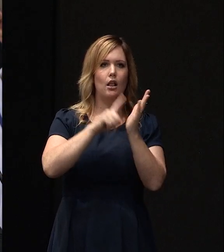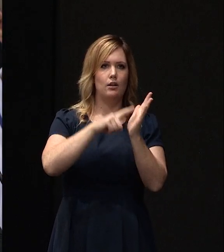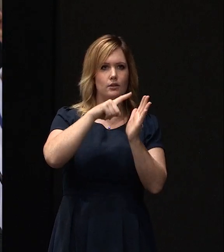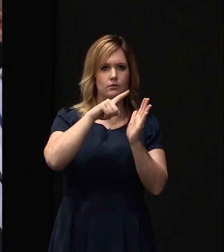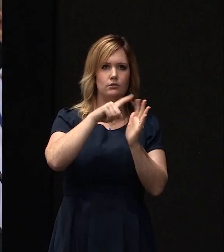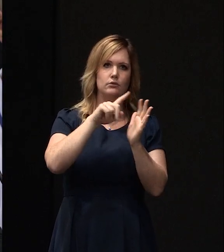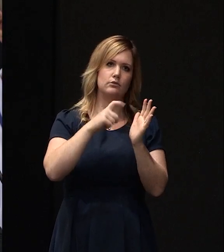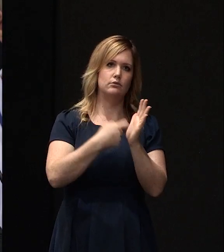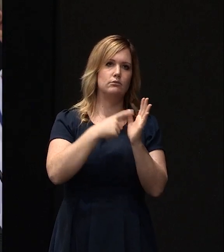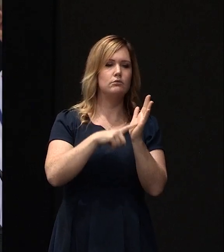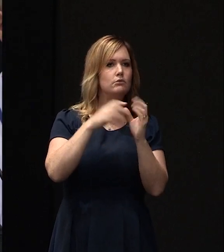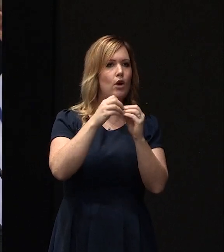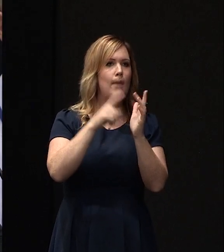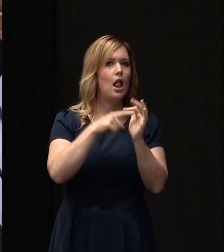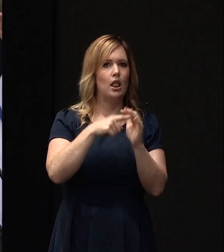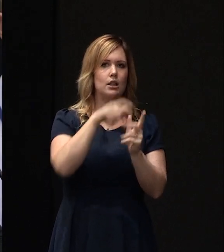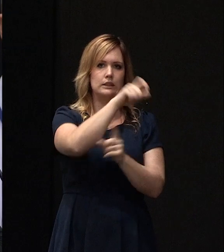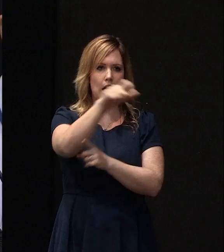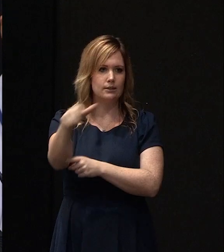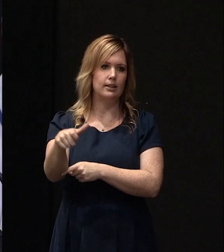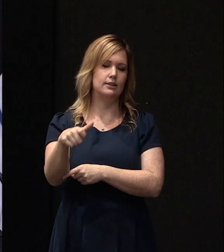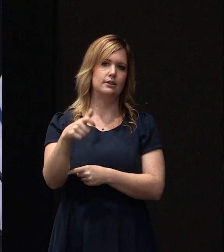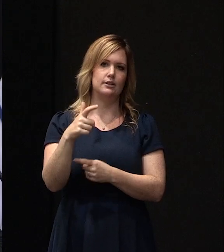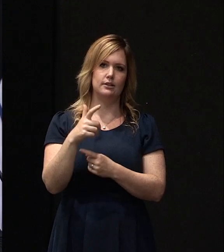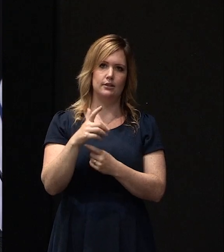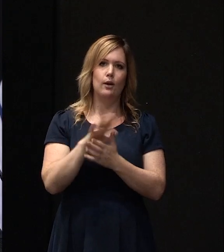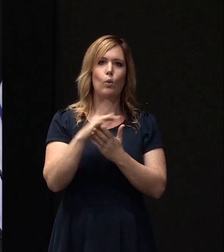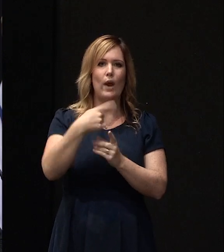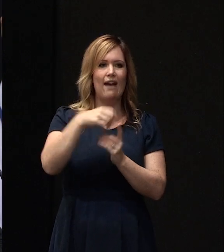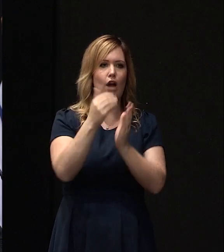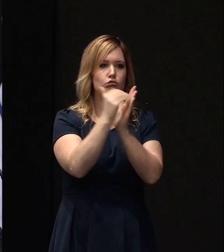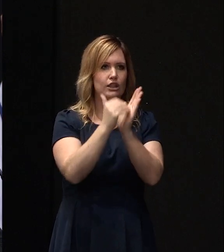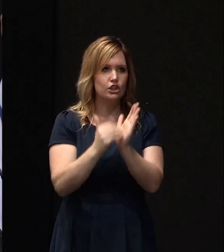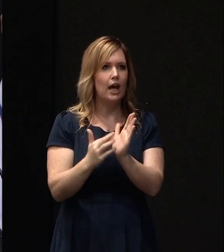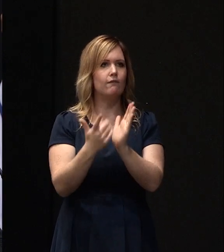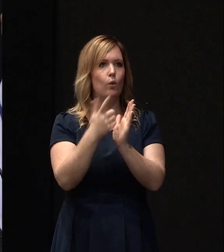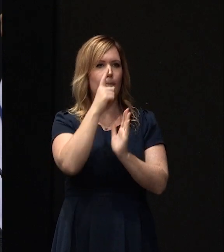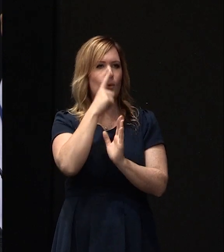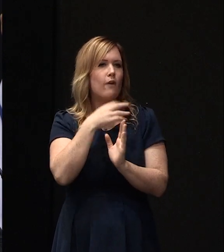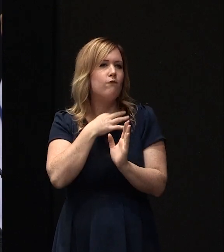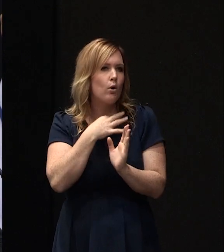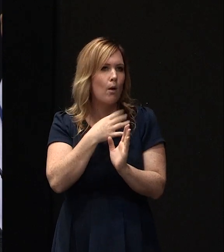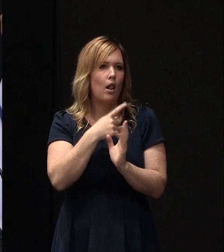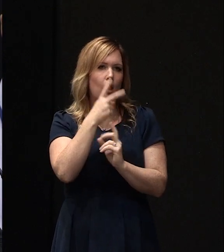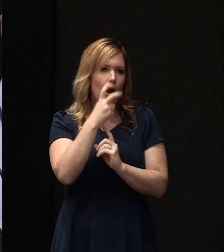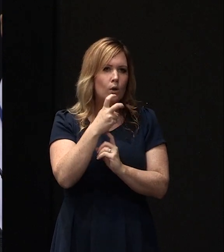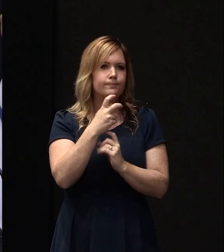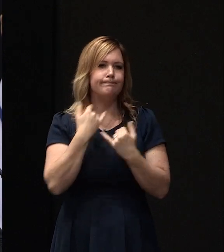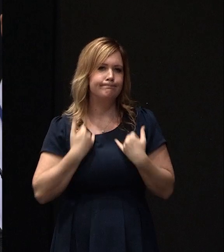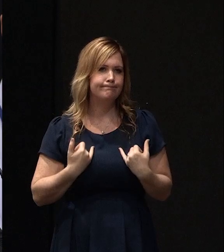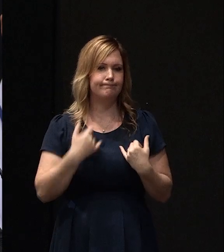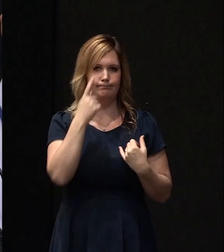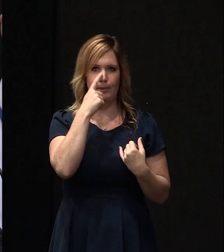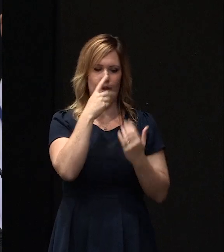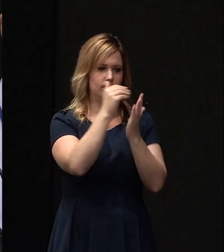register. We look at a number of things under those criteria and effectively what we're saying is